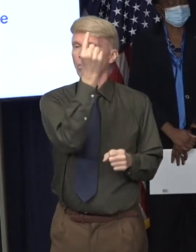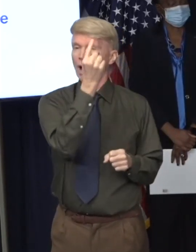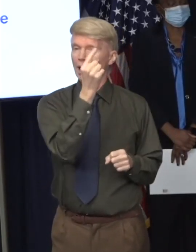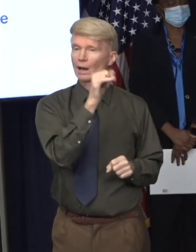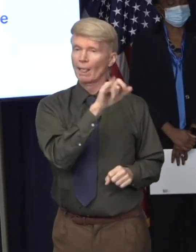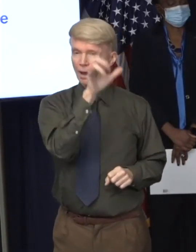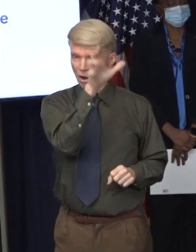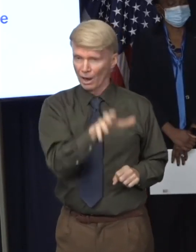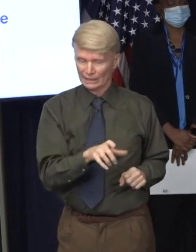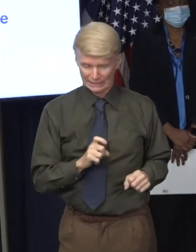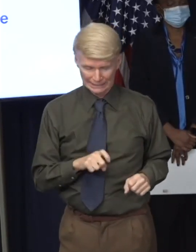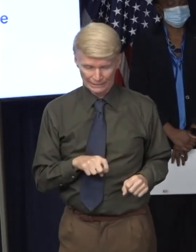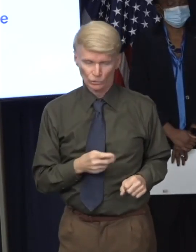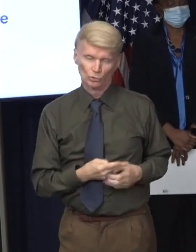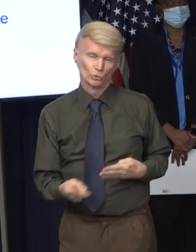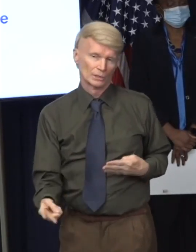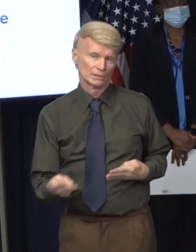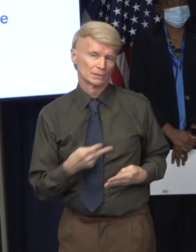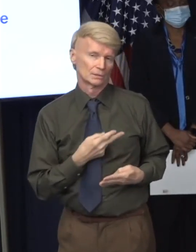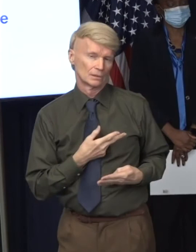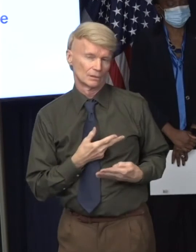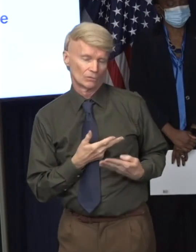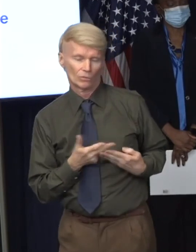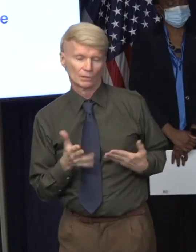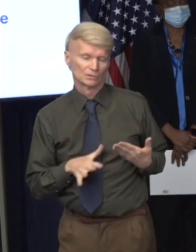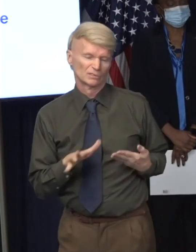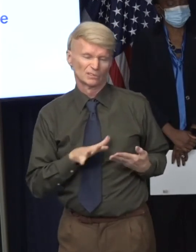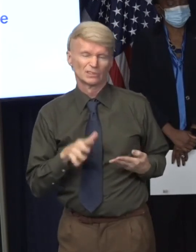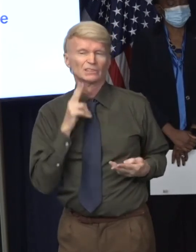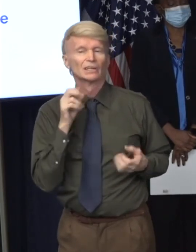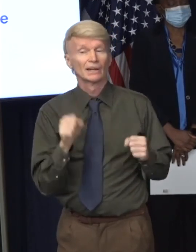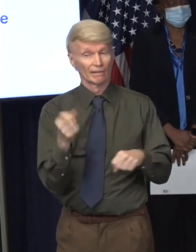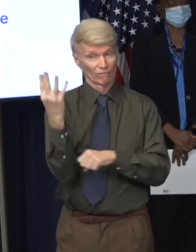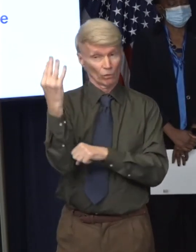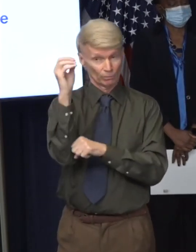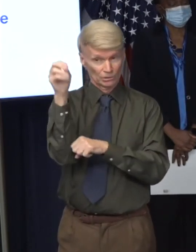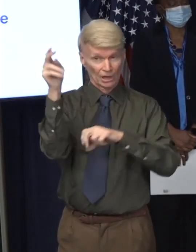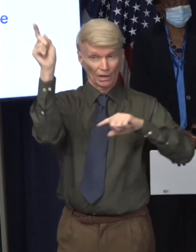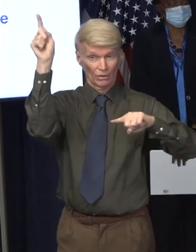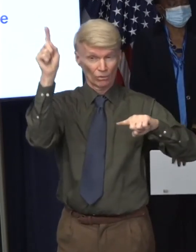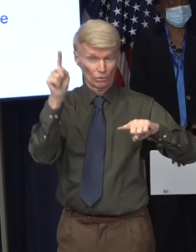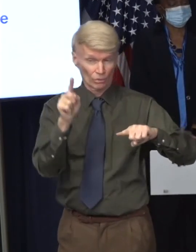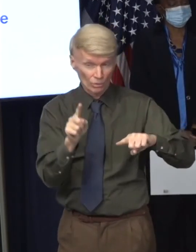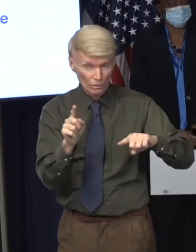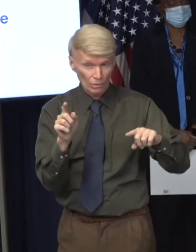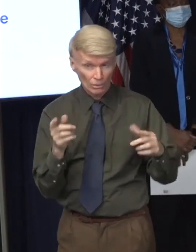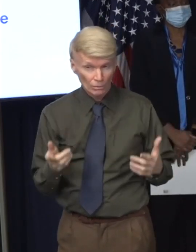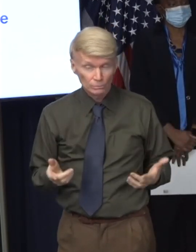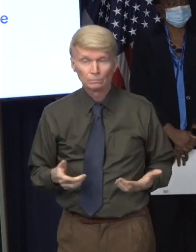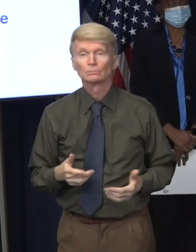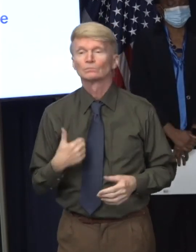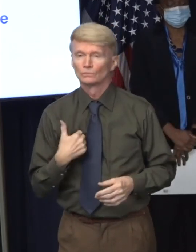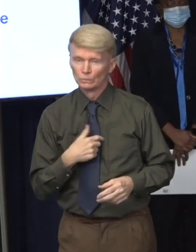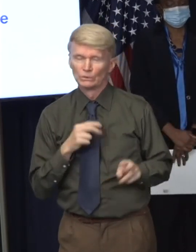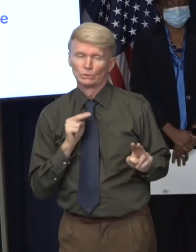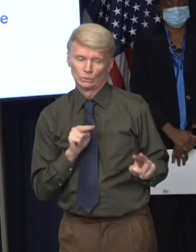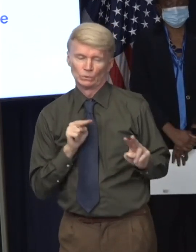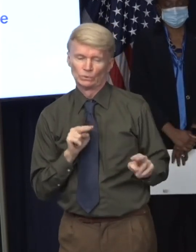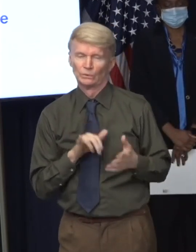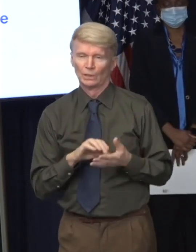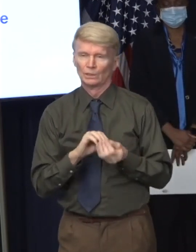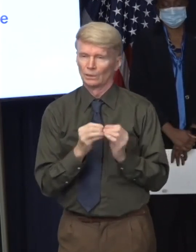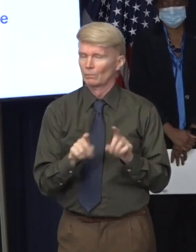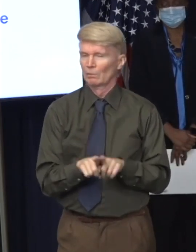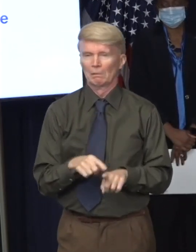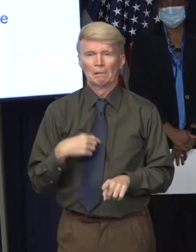two to three weeks more to try to see if we can bring that 14 percent down. And, you know, we'll be watching it very closely. I